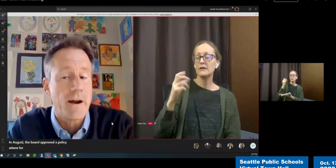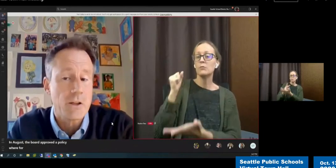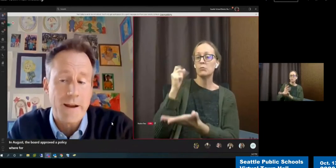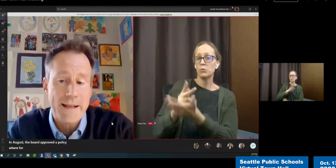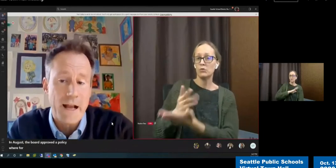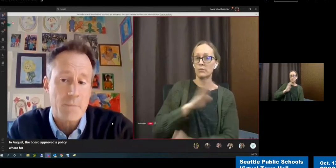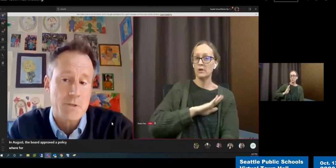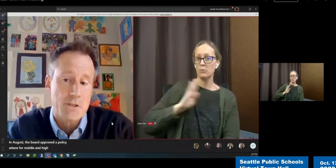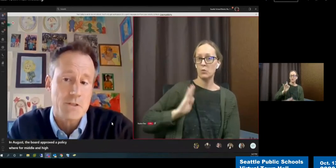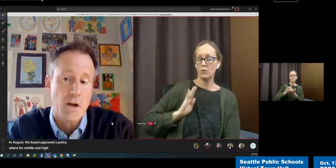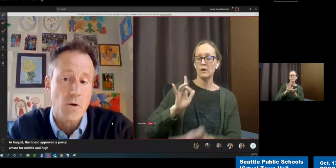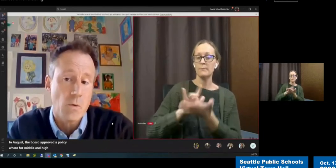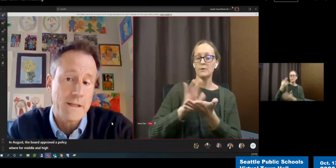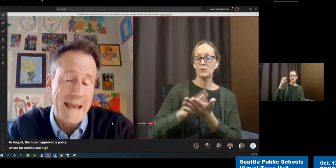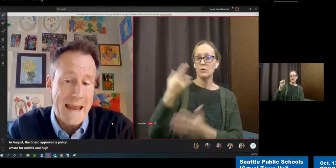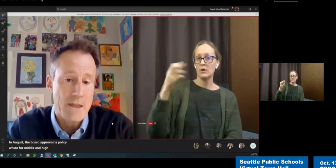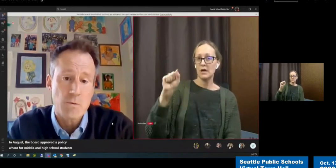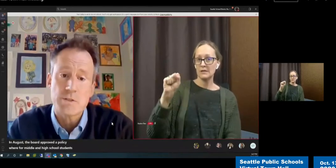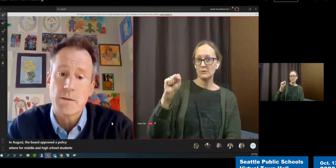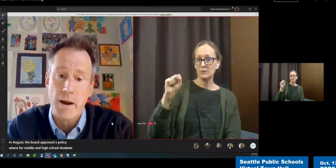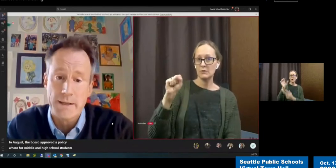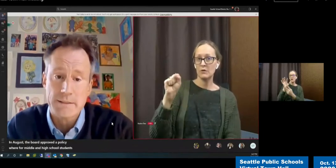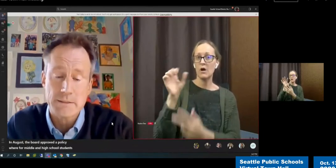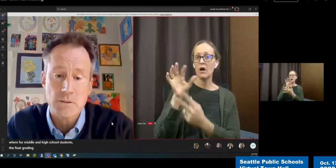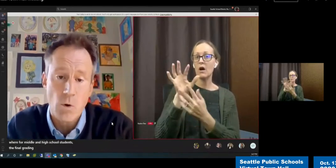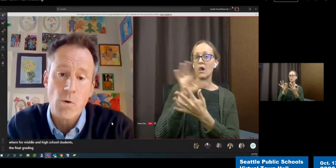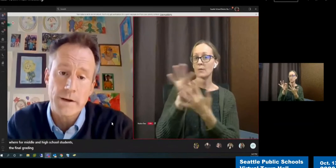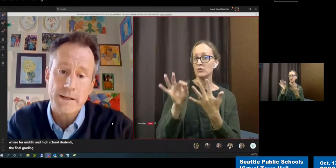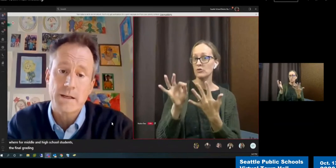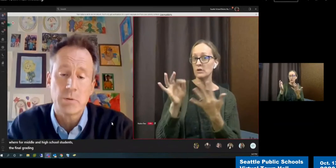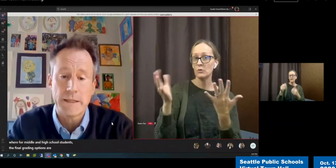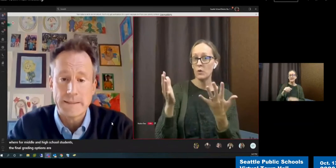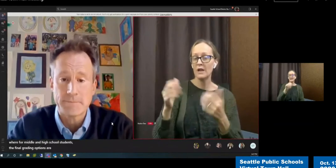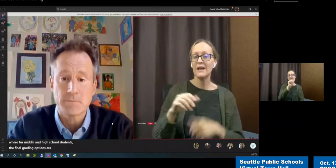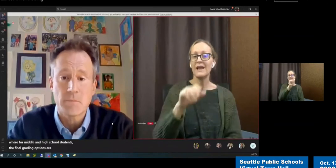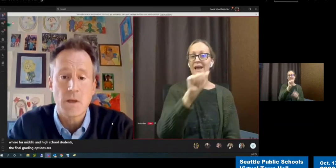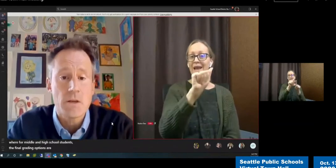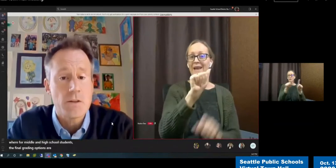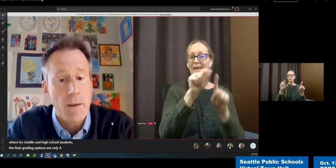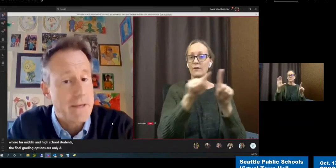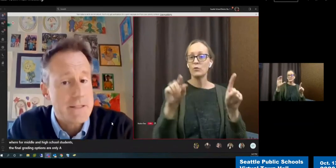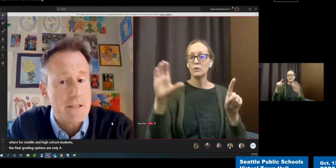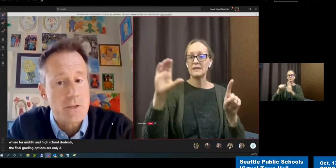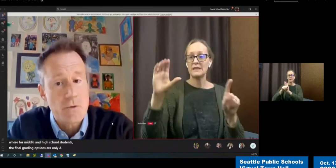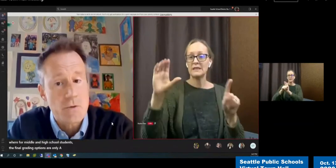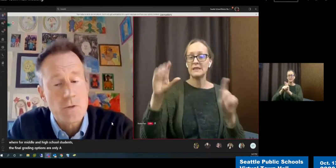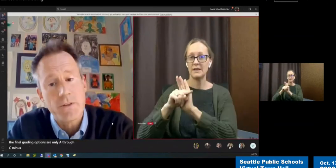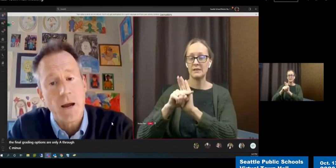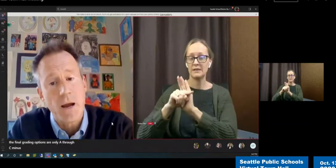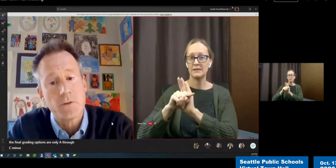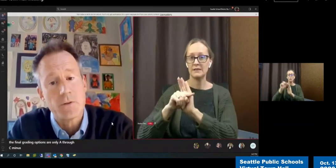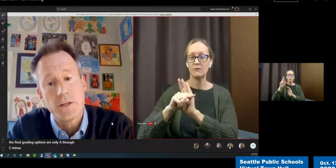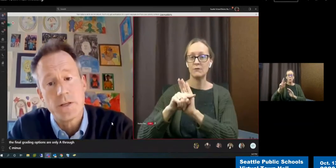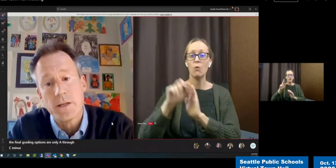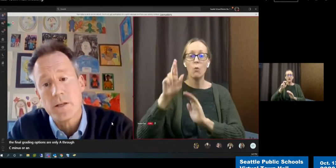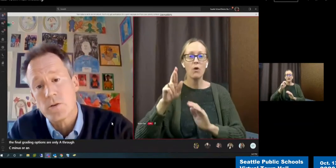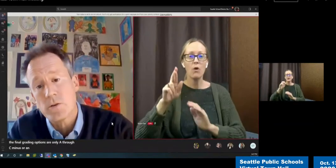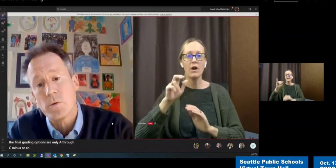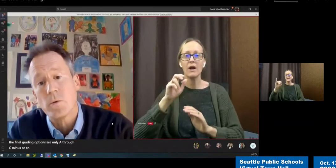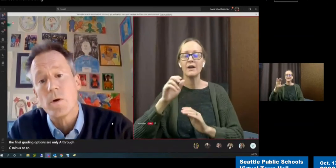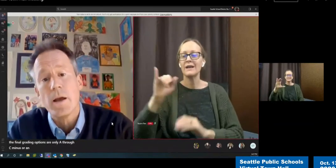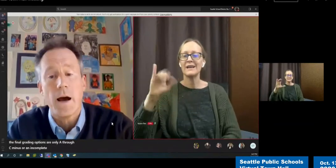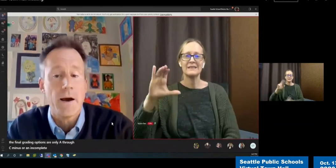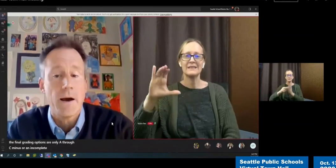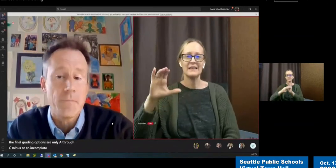the final grading options are only A through C minus or an incomplete. That means that students will have the opportunity to